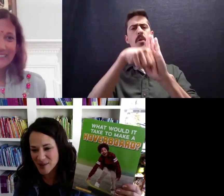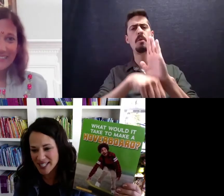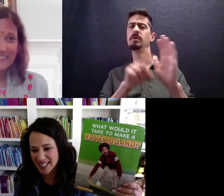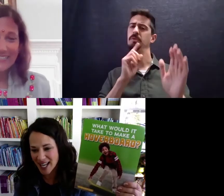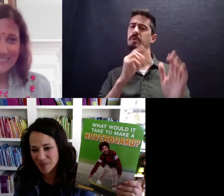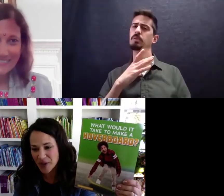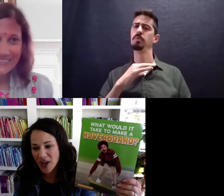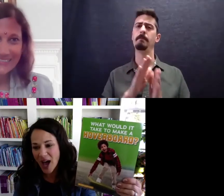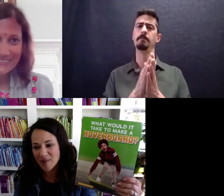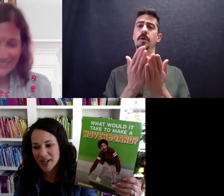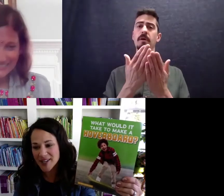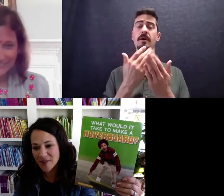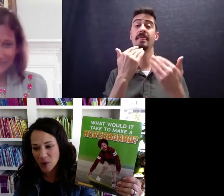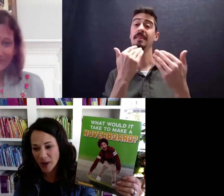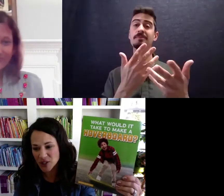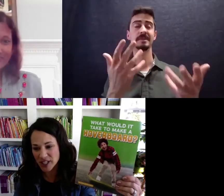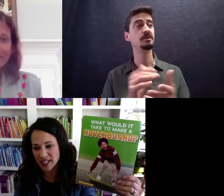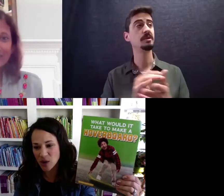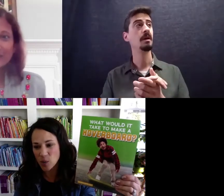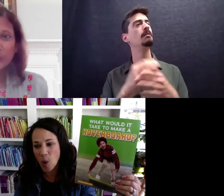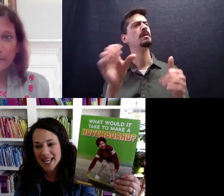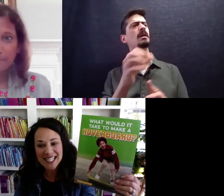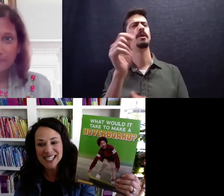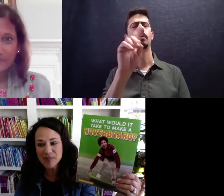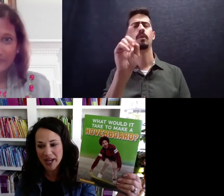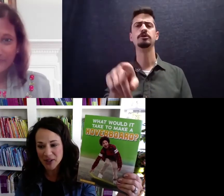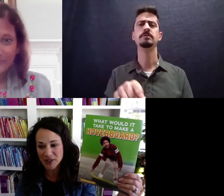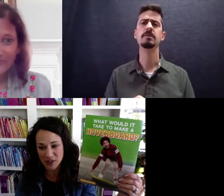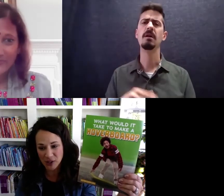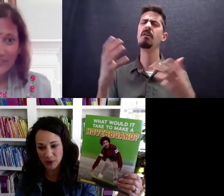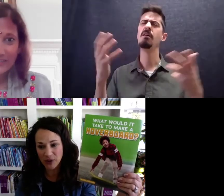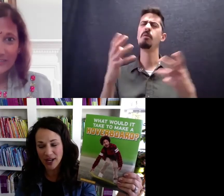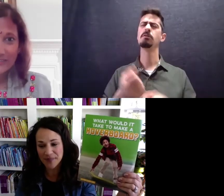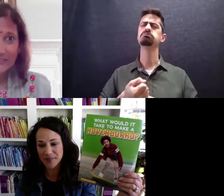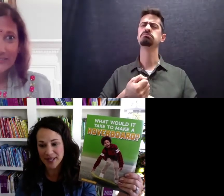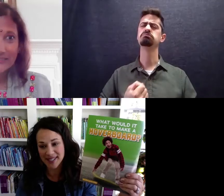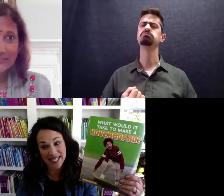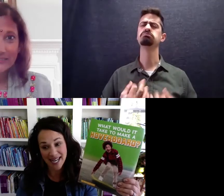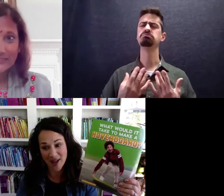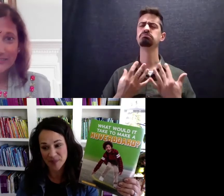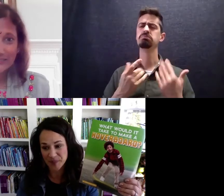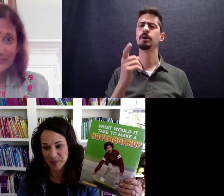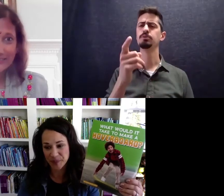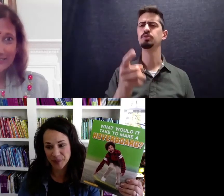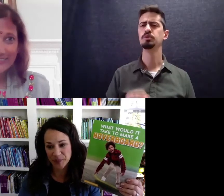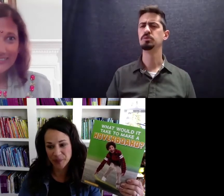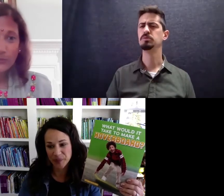Thank you, Anita. Another question. What inspires you, Miss Anita?